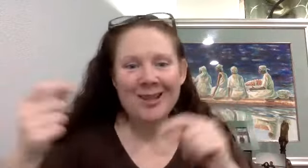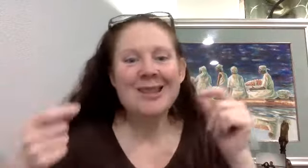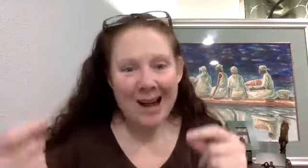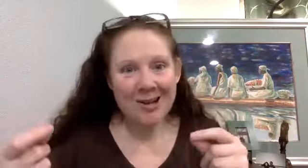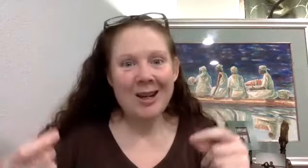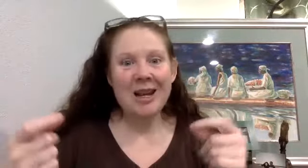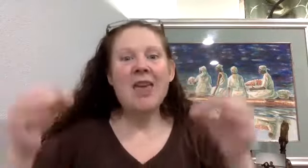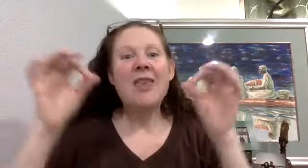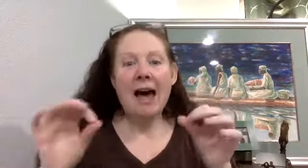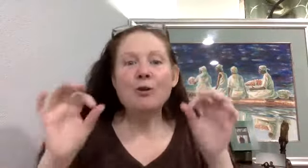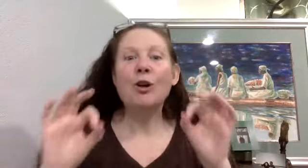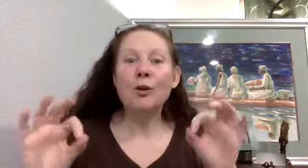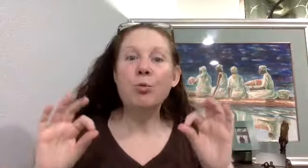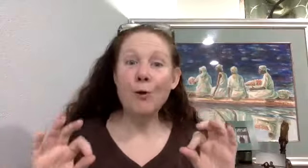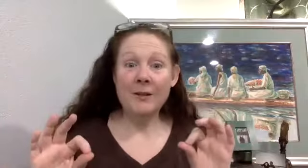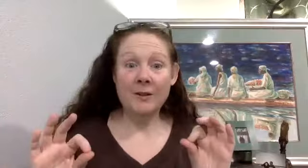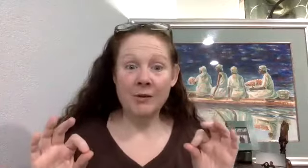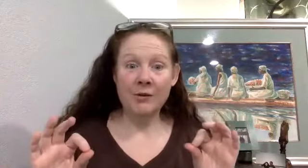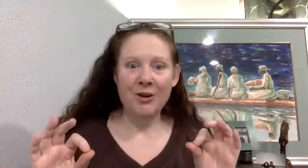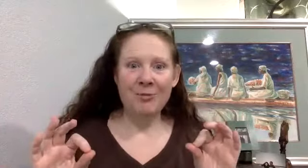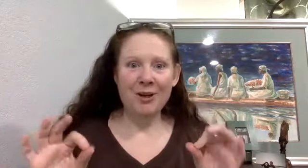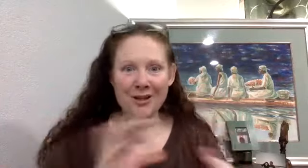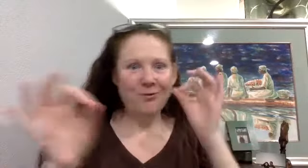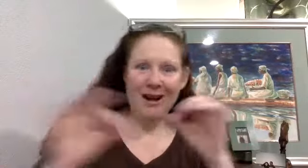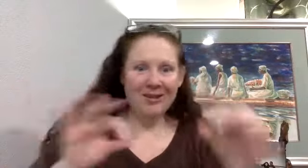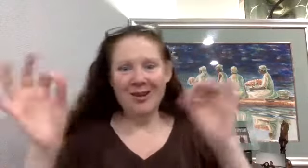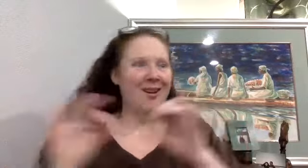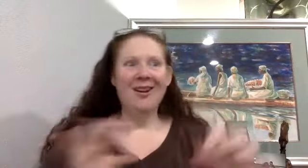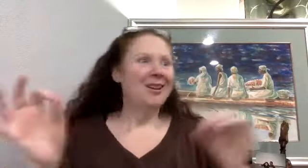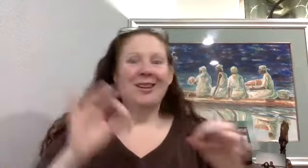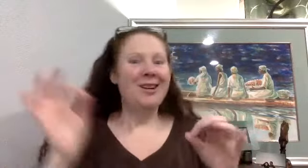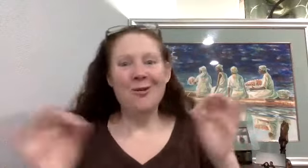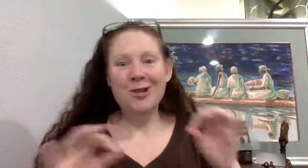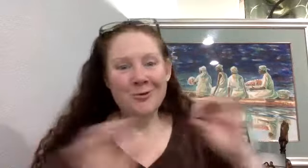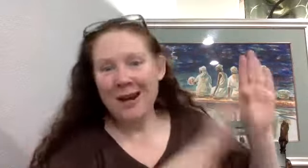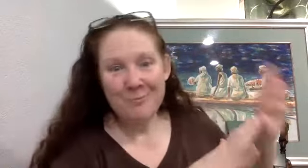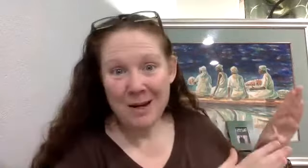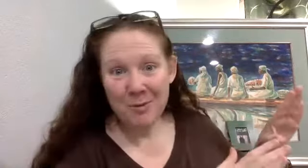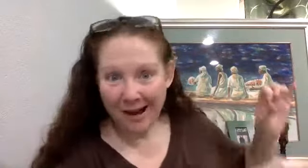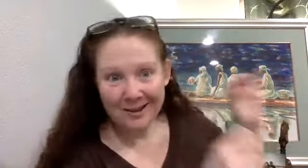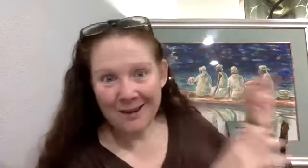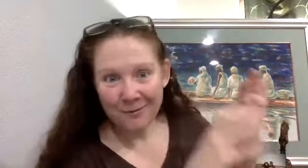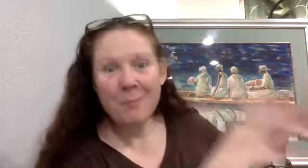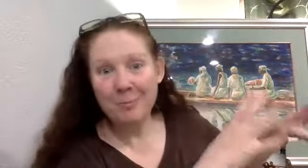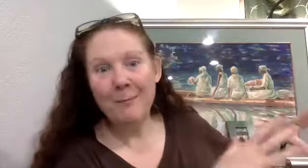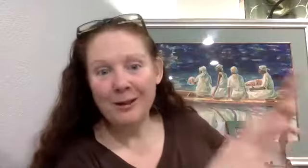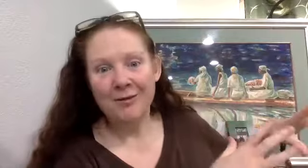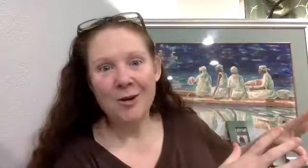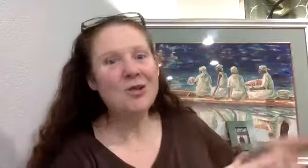discussion. That turned poisonous. Because friends, you know, who just read a meme about life from a life coach